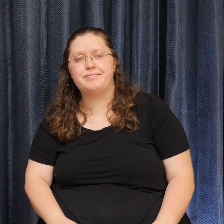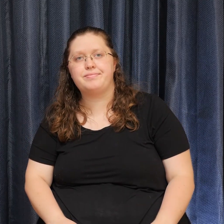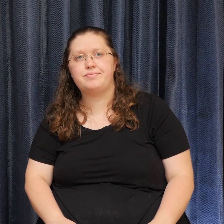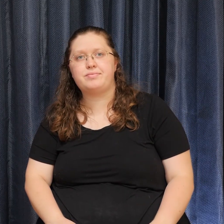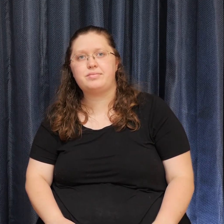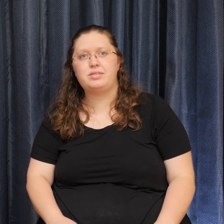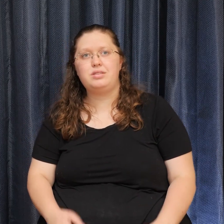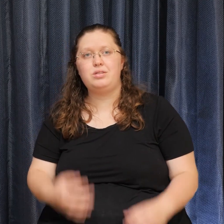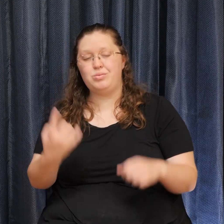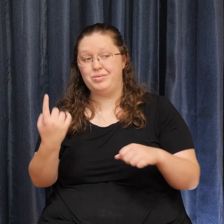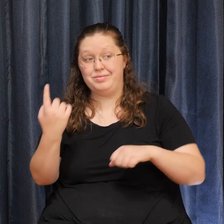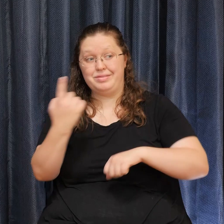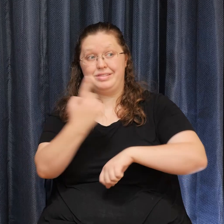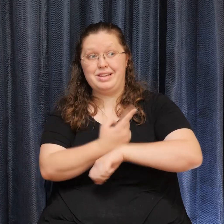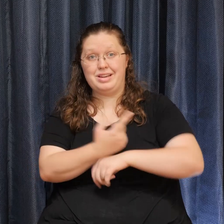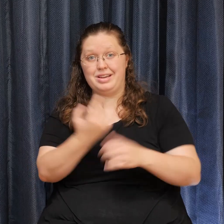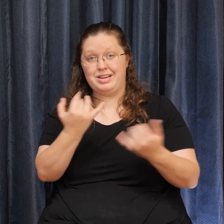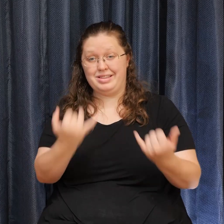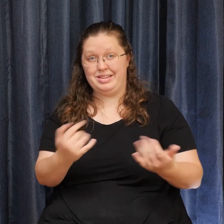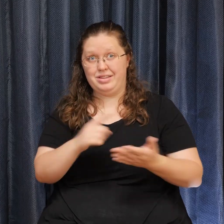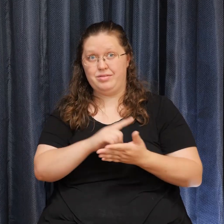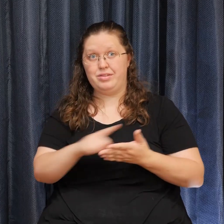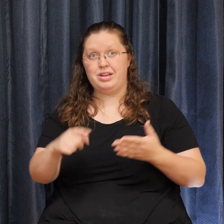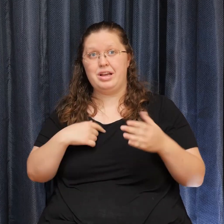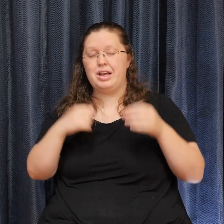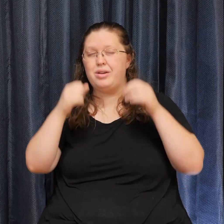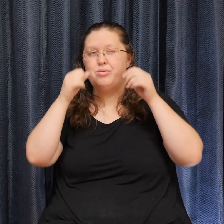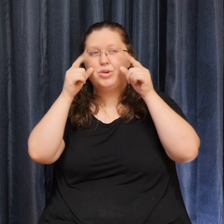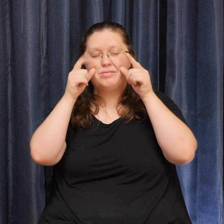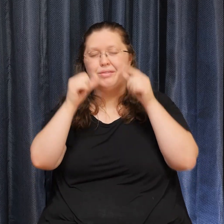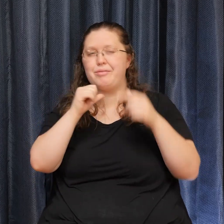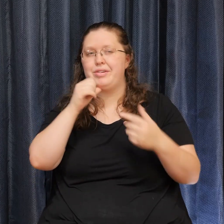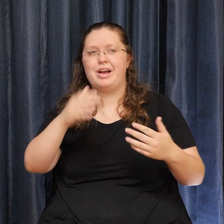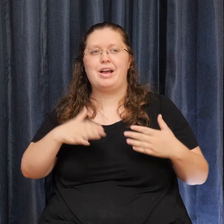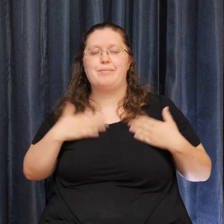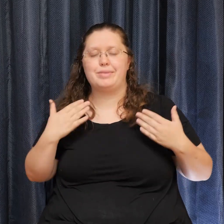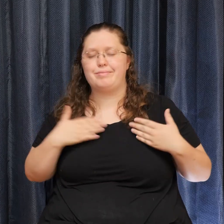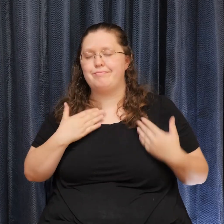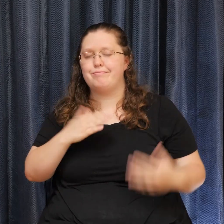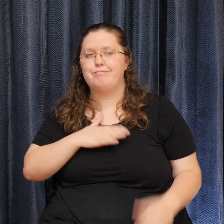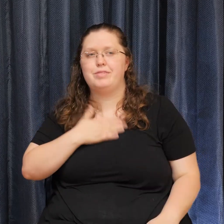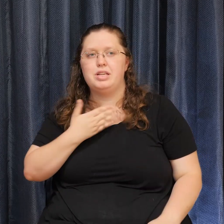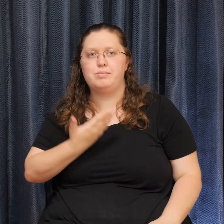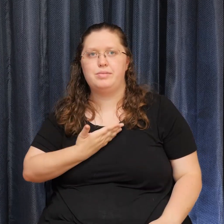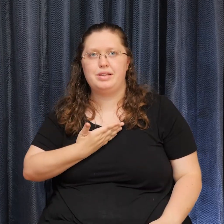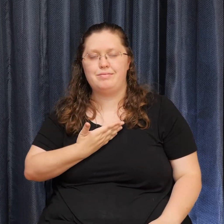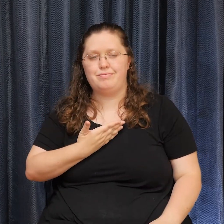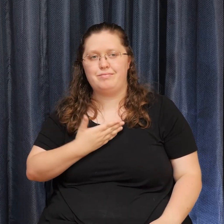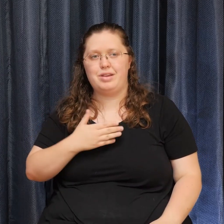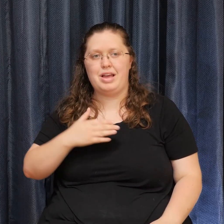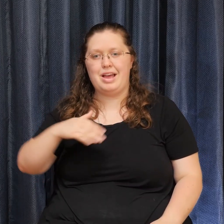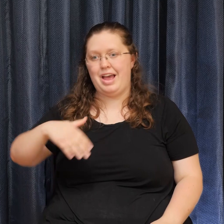week I woke up And I was Not happy I hadn't Rested well I'd been given Some news